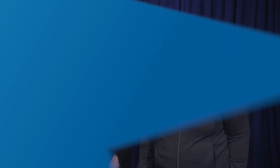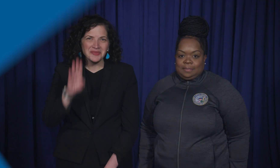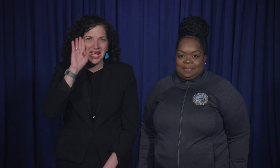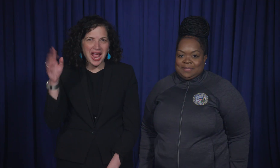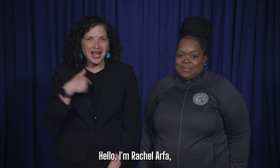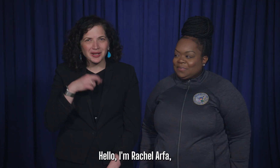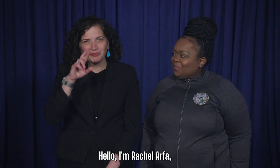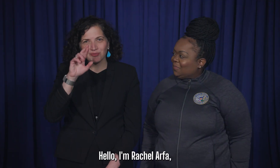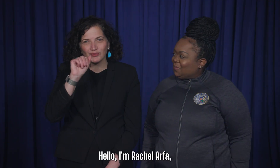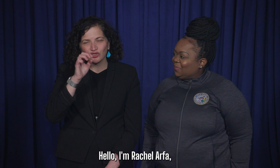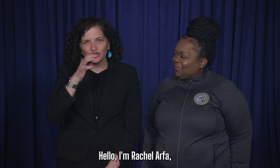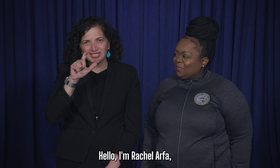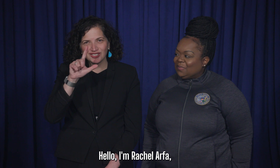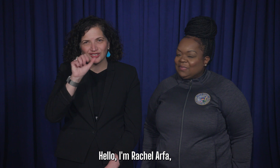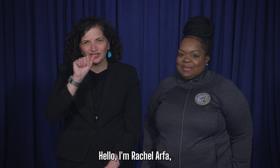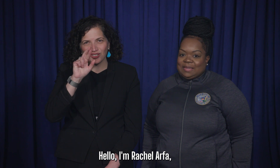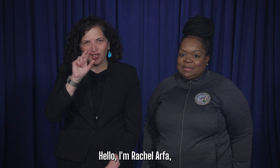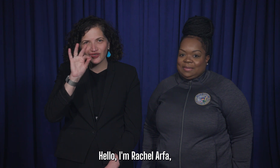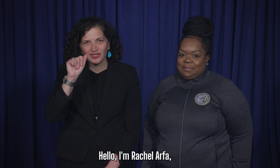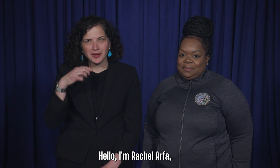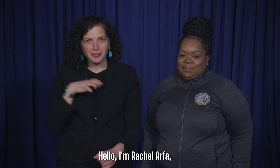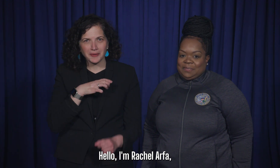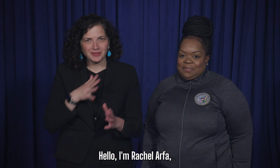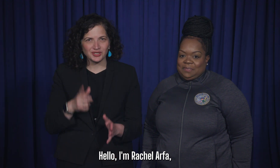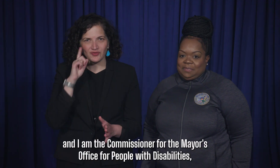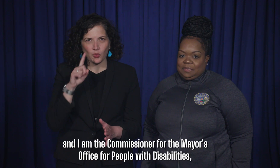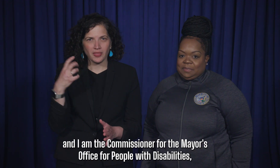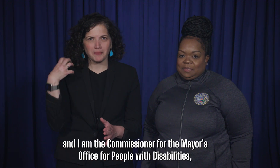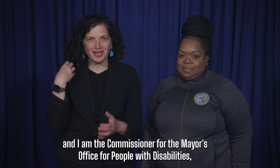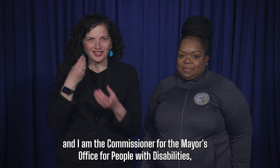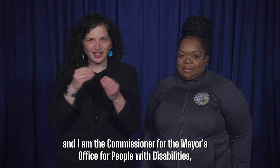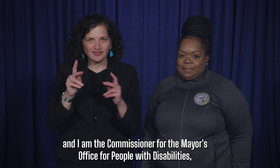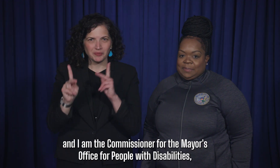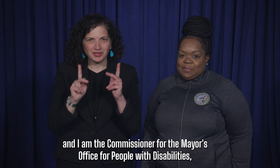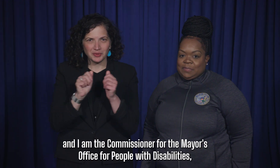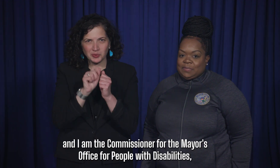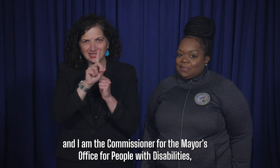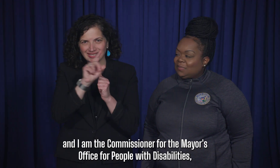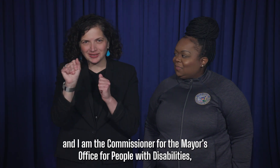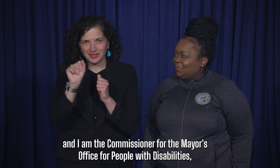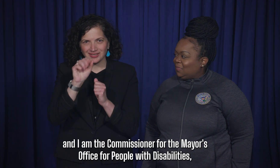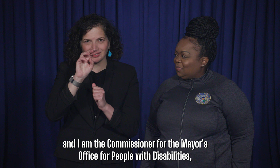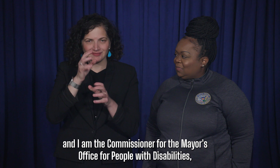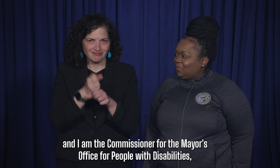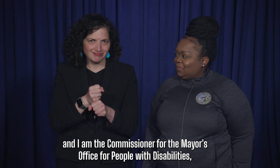Hello, I'm Rachel Arfa and I'm the Commissioner for the Mayor's Office for People with Disabilities,